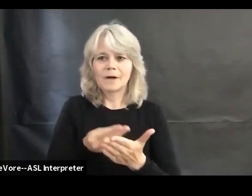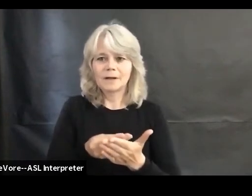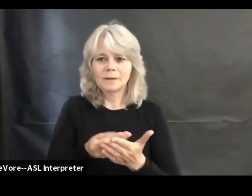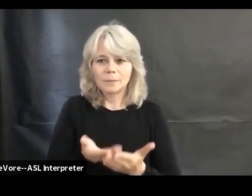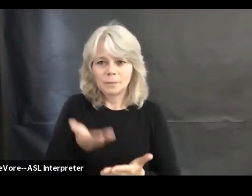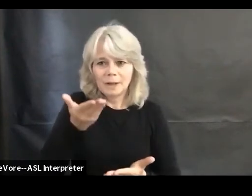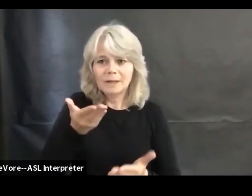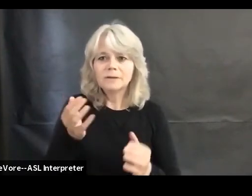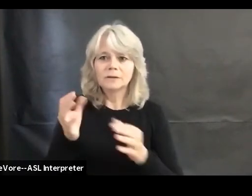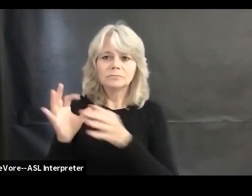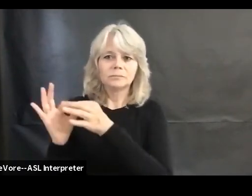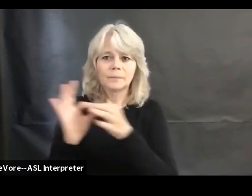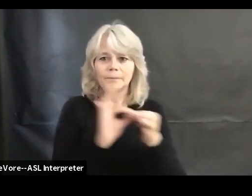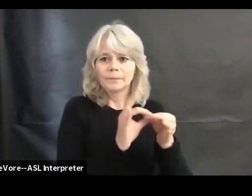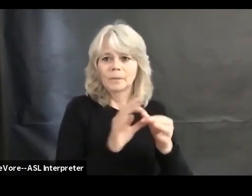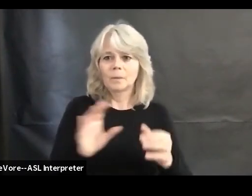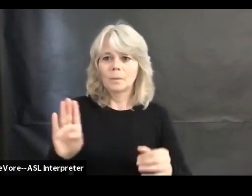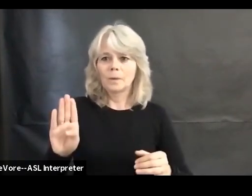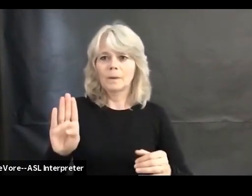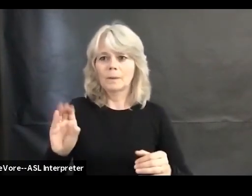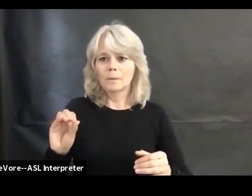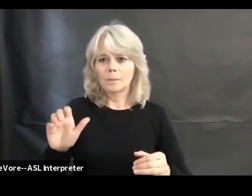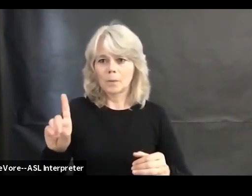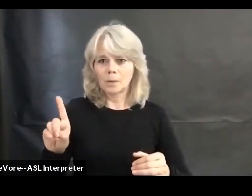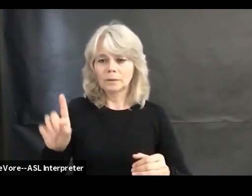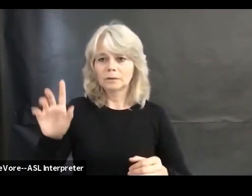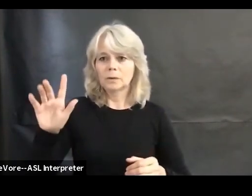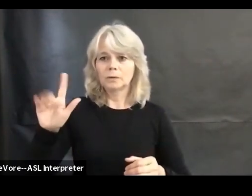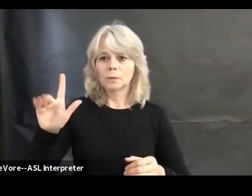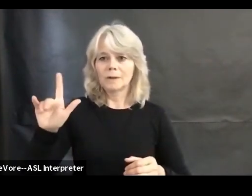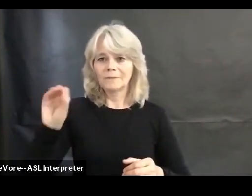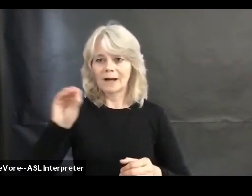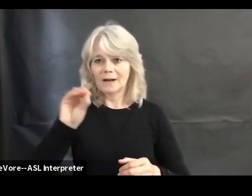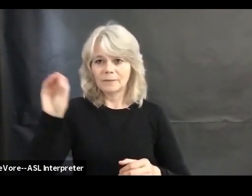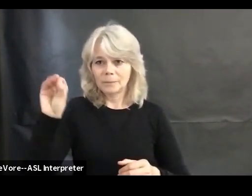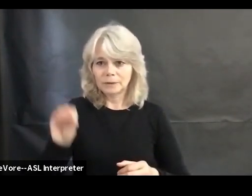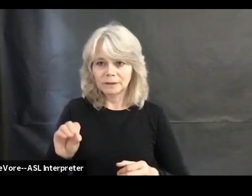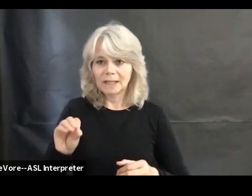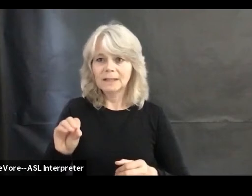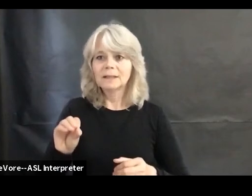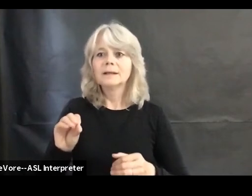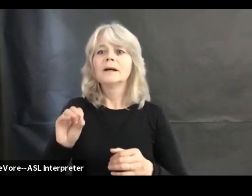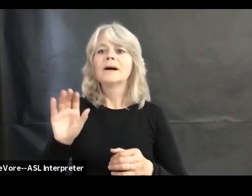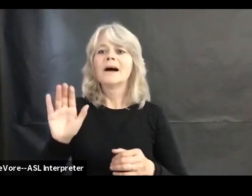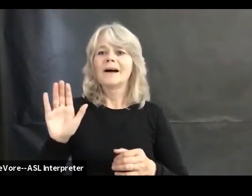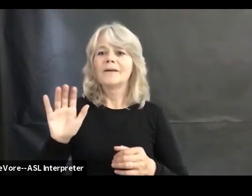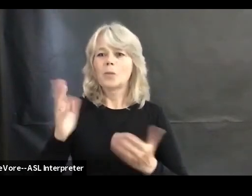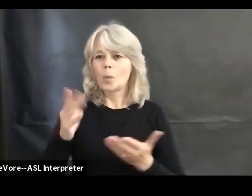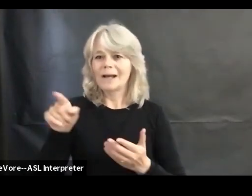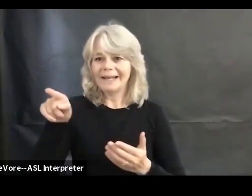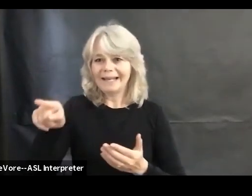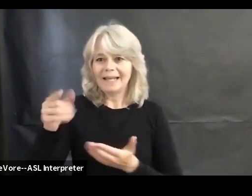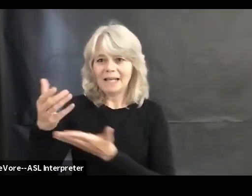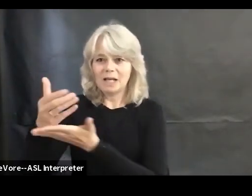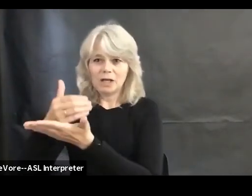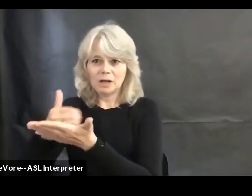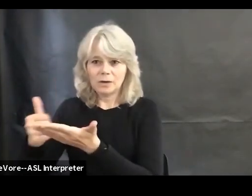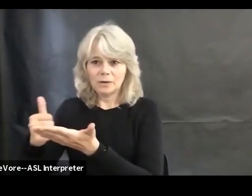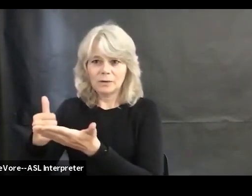% of our purchases, the money from the purchase, will go to support Holy Trinity Lutheran Church.